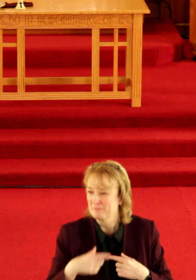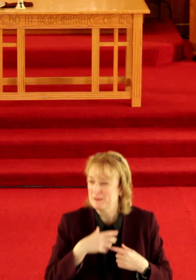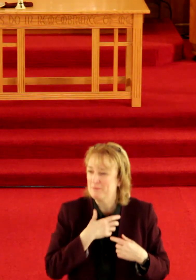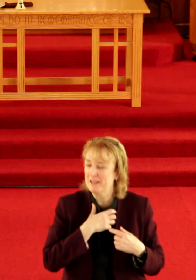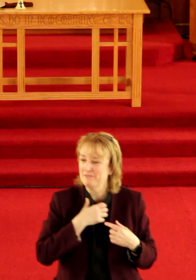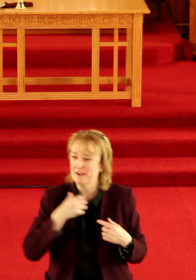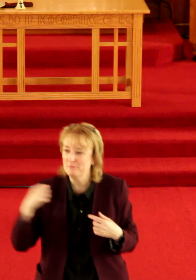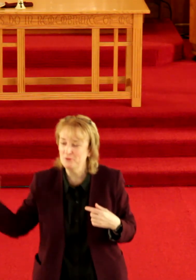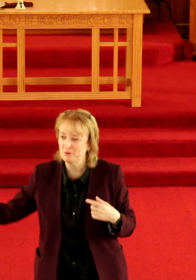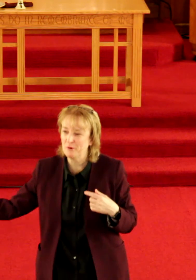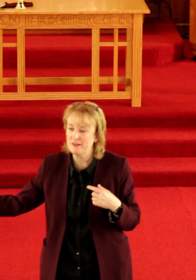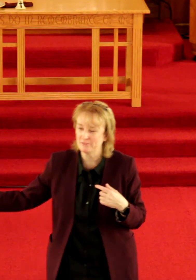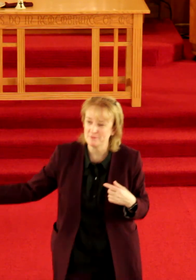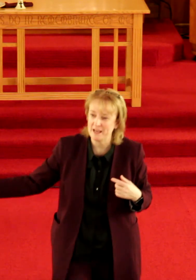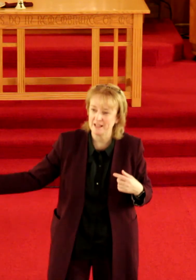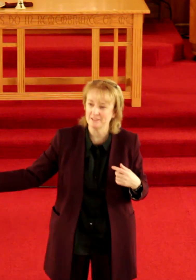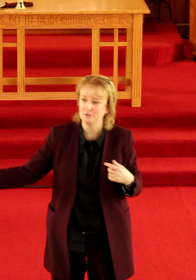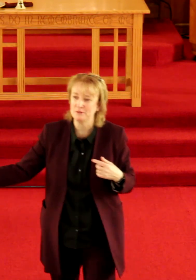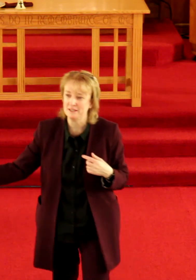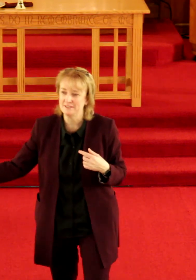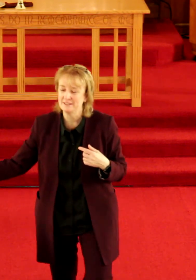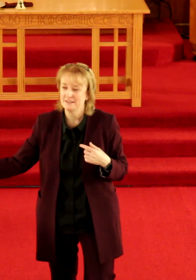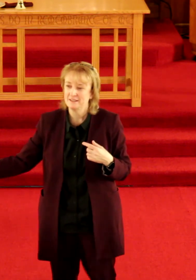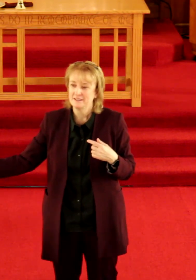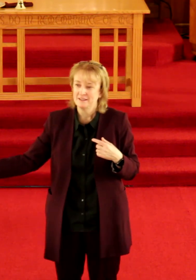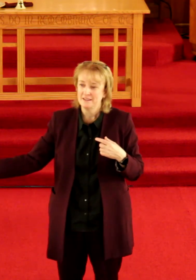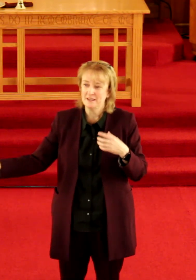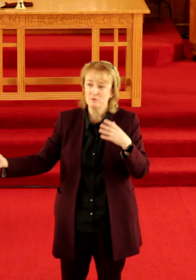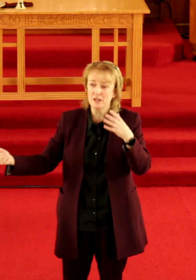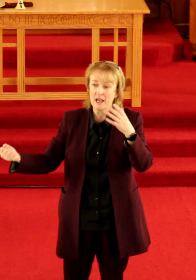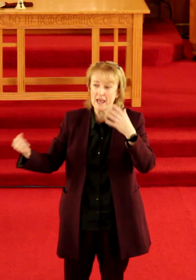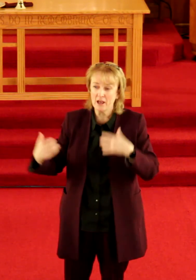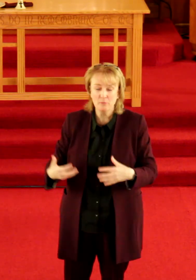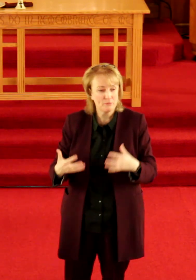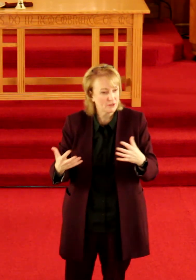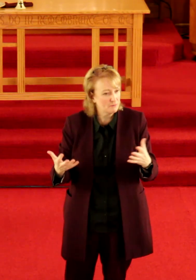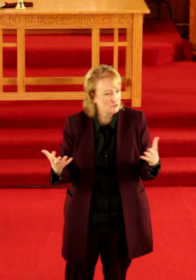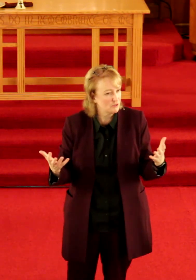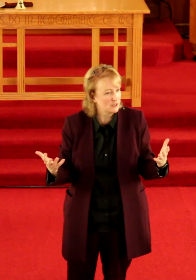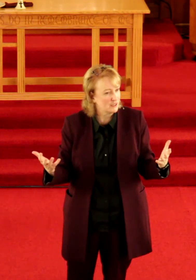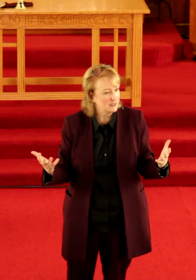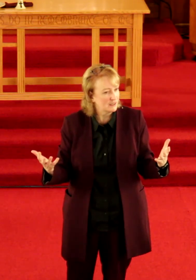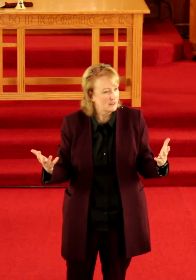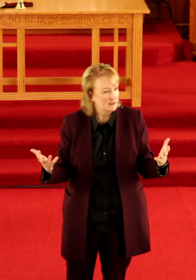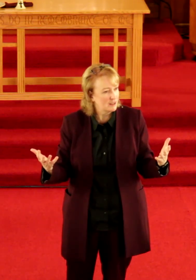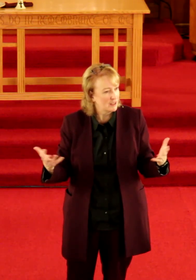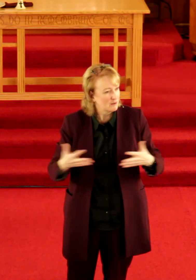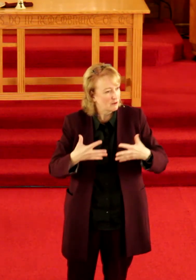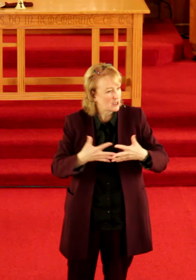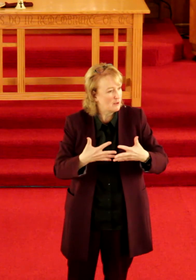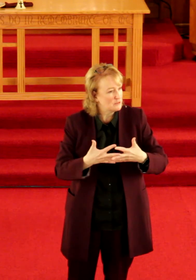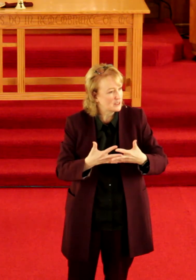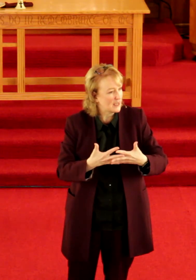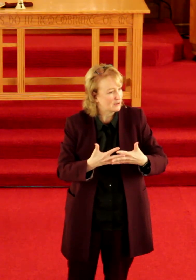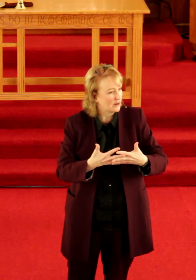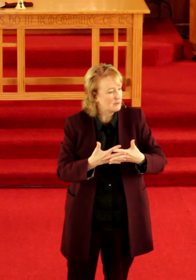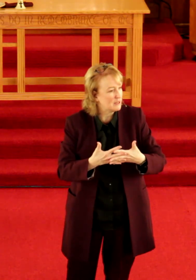Maybe if I moved away from that a little bit, it would help the community come together and be